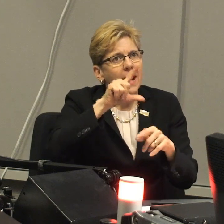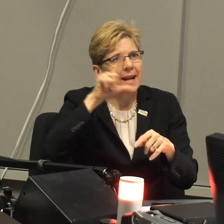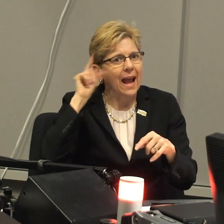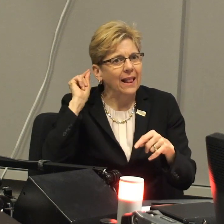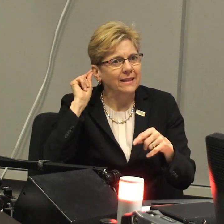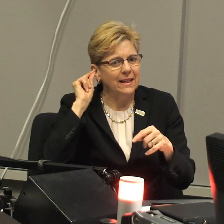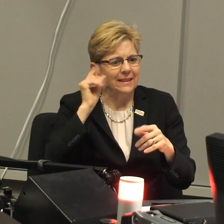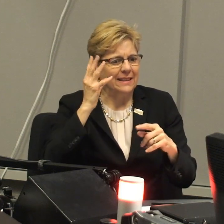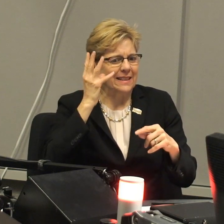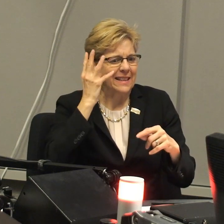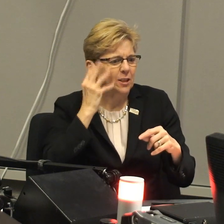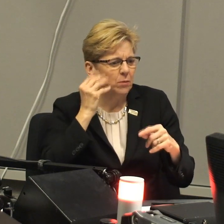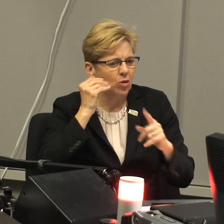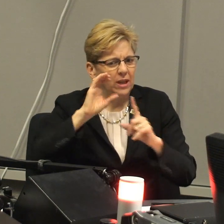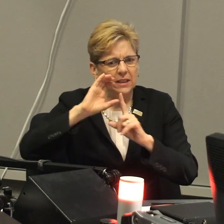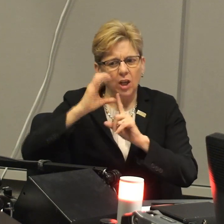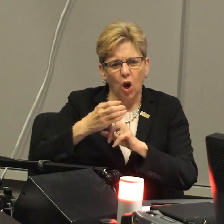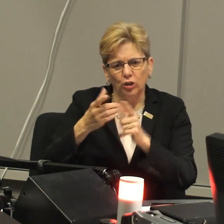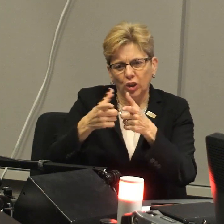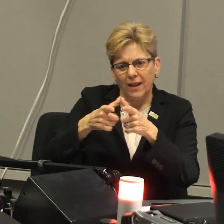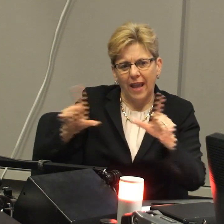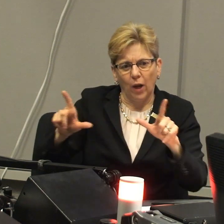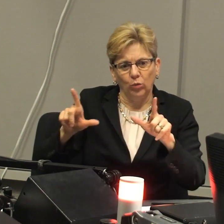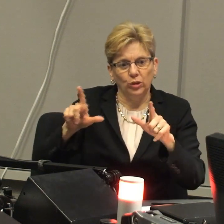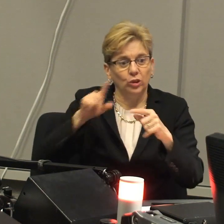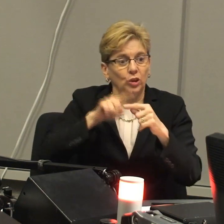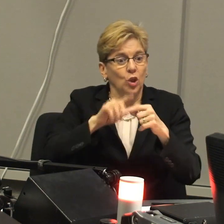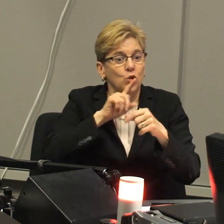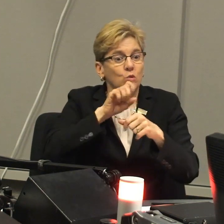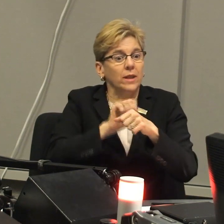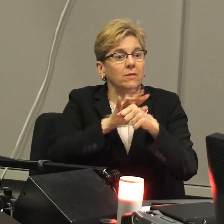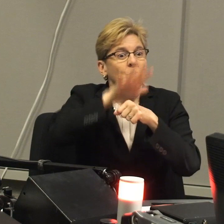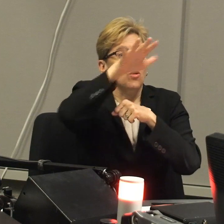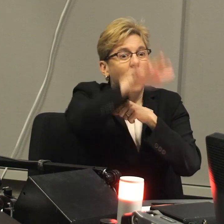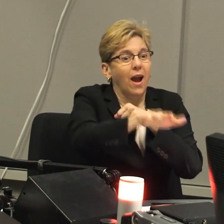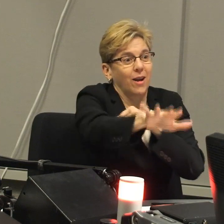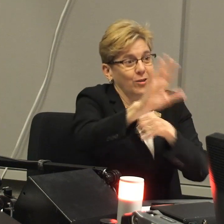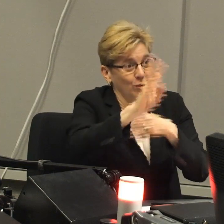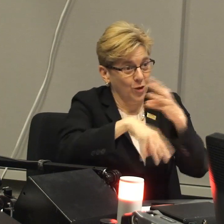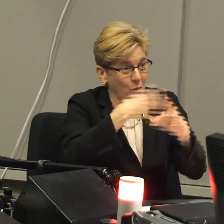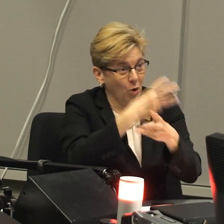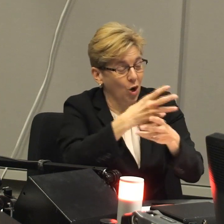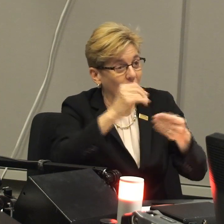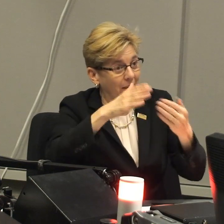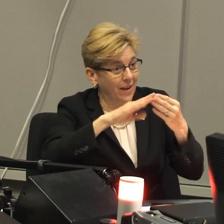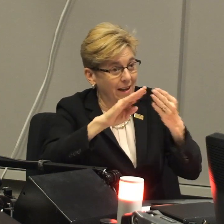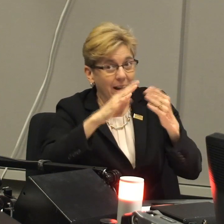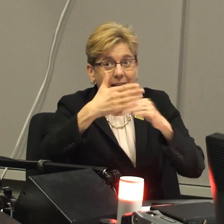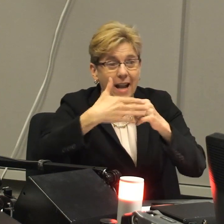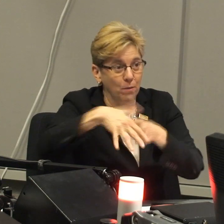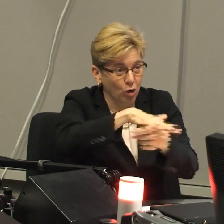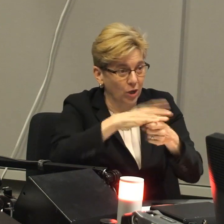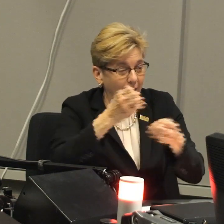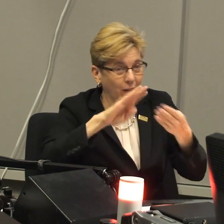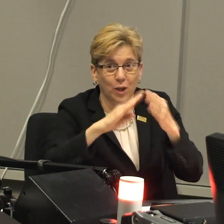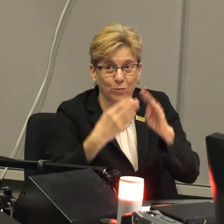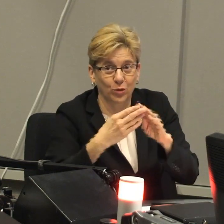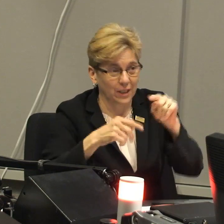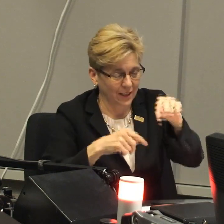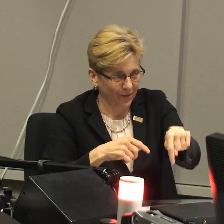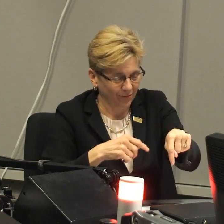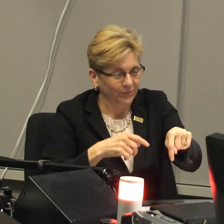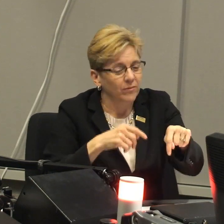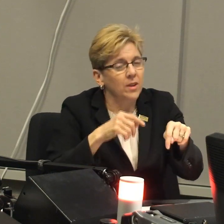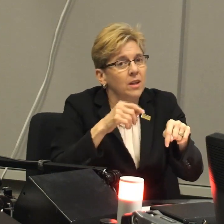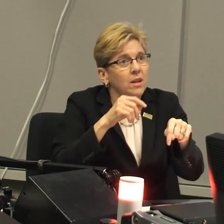opportunity is for Gallaudet to experience the culture and the language that we do on our community and allow that